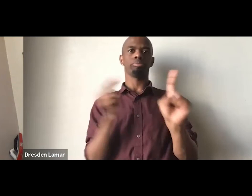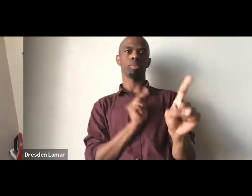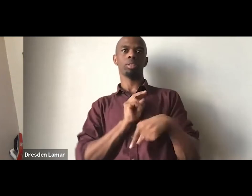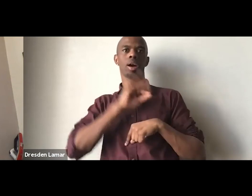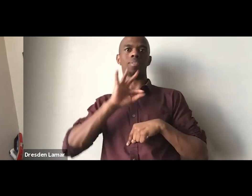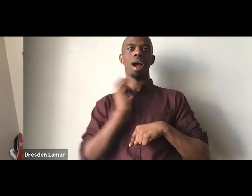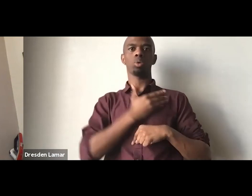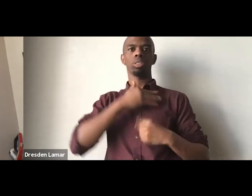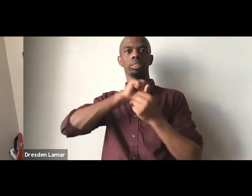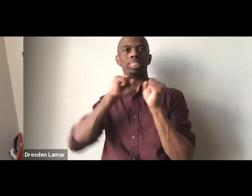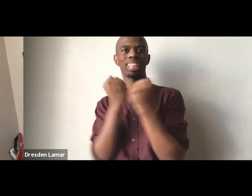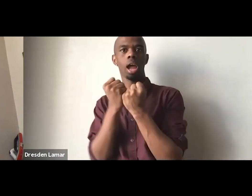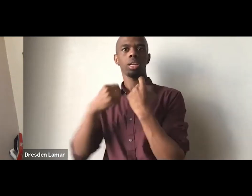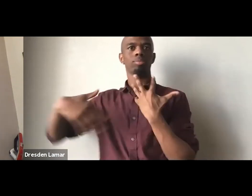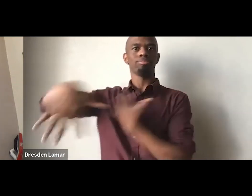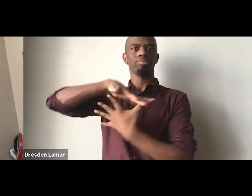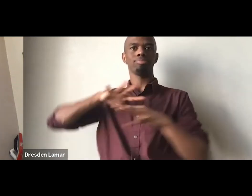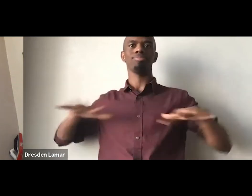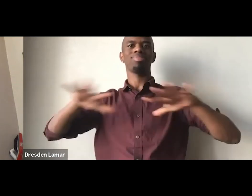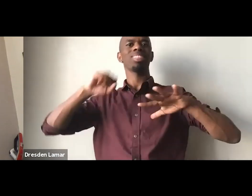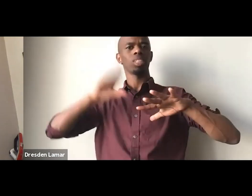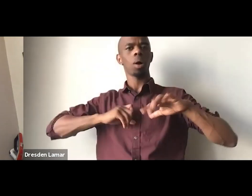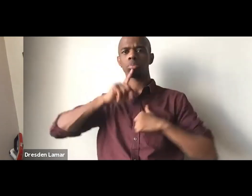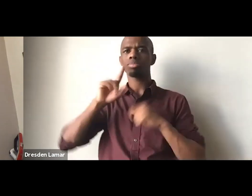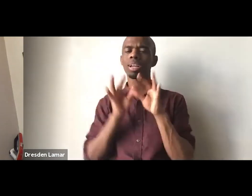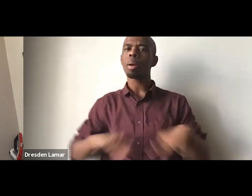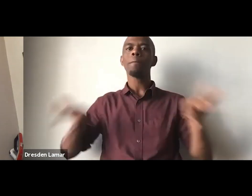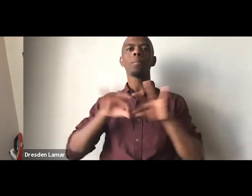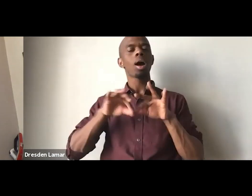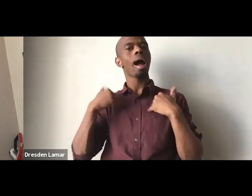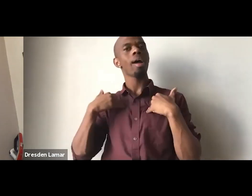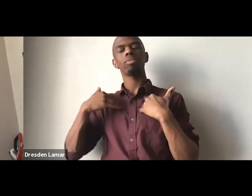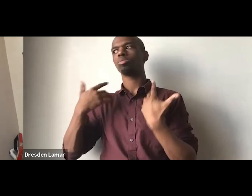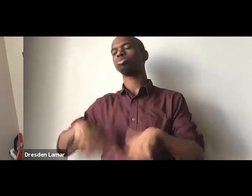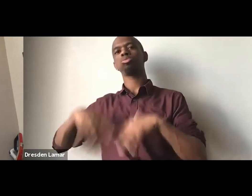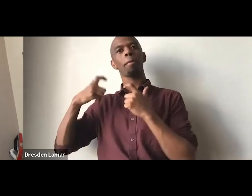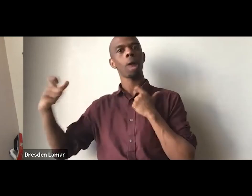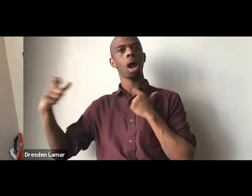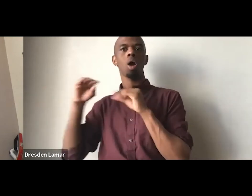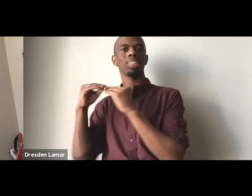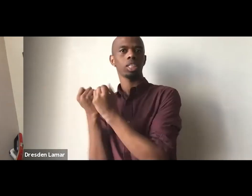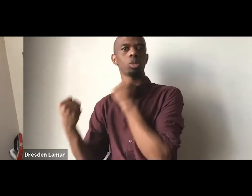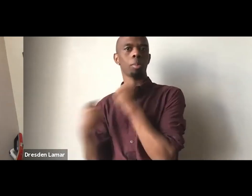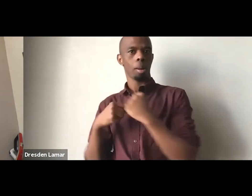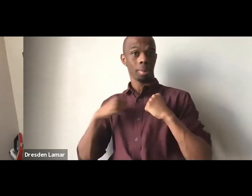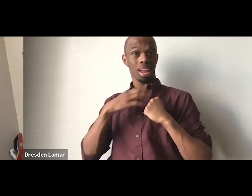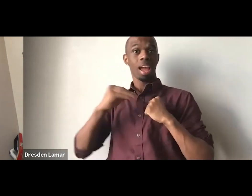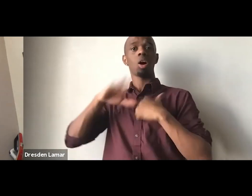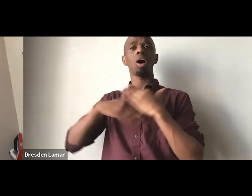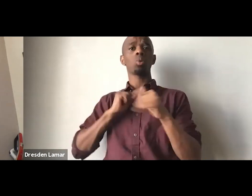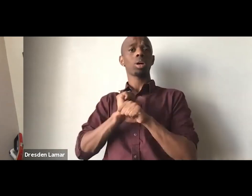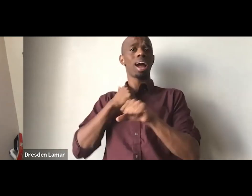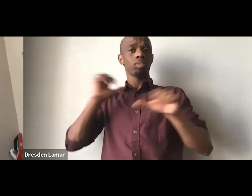by such an important organization. I just think it's the work that I've done in schools, you know, the